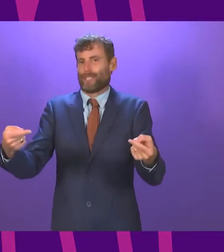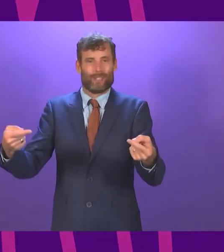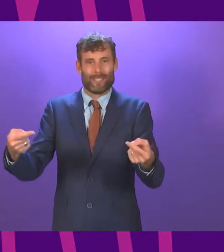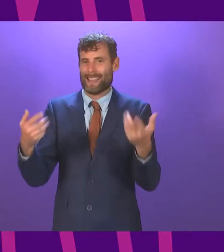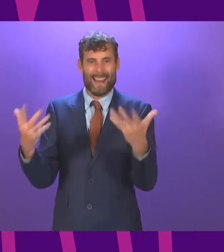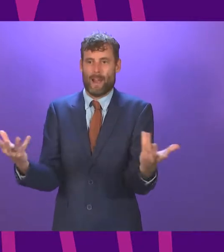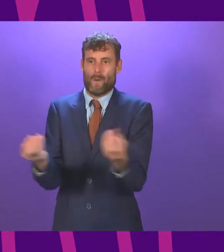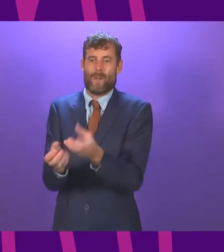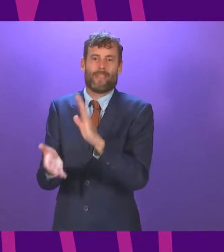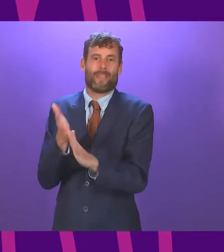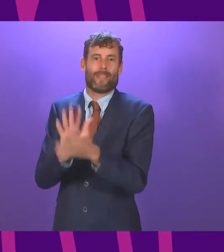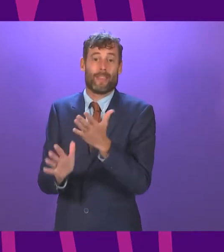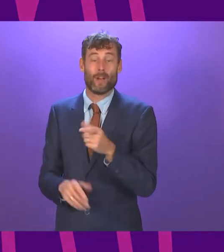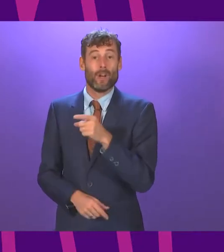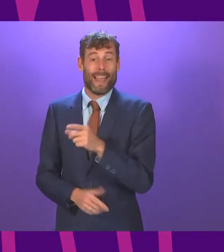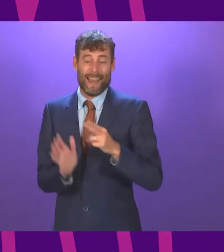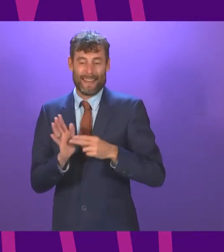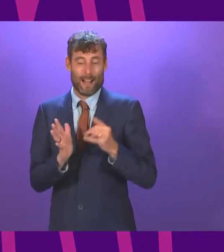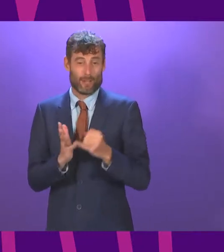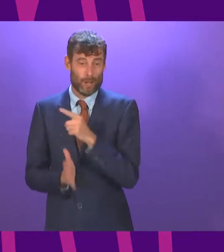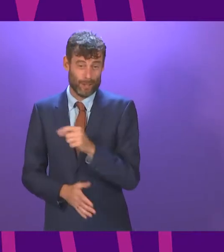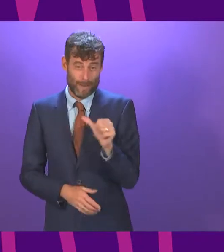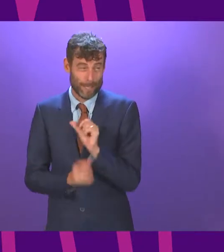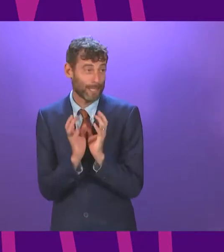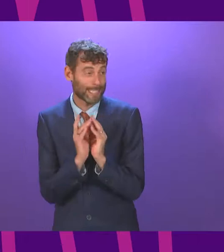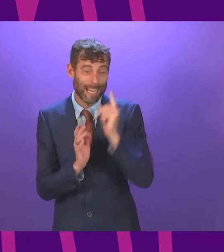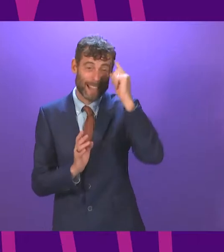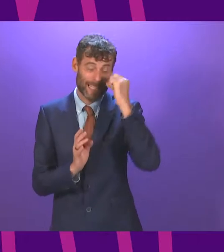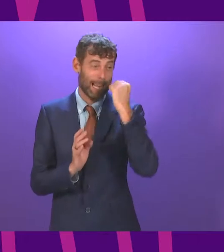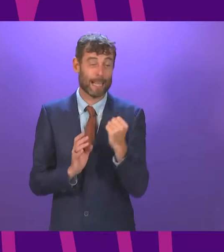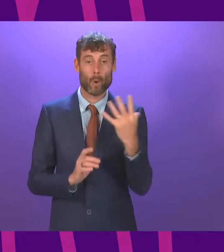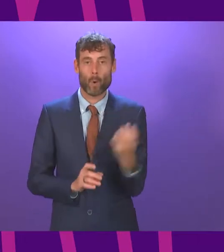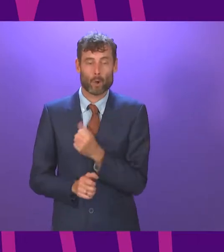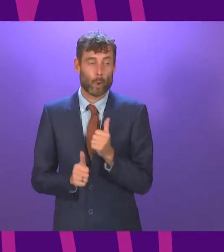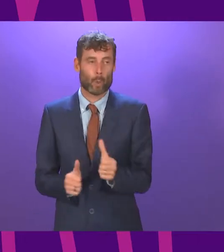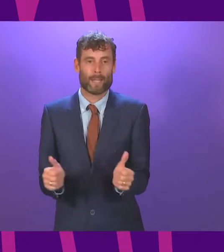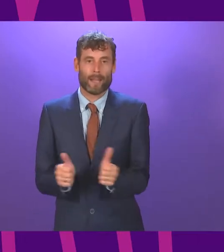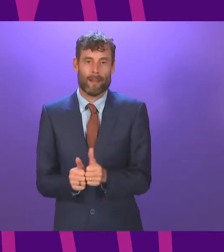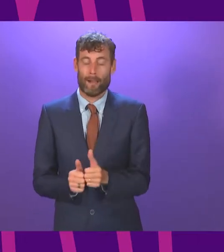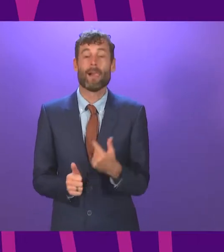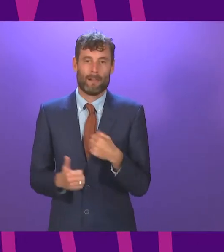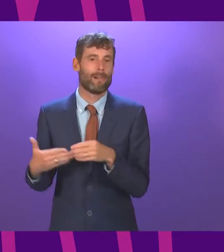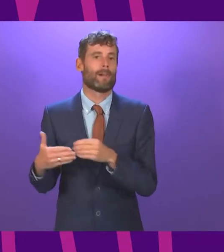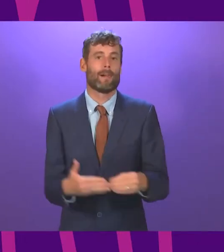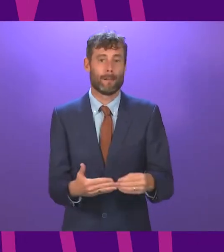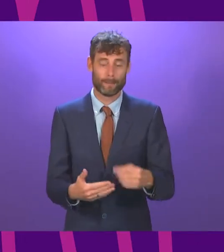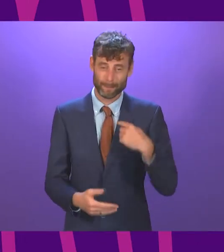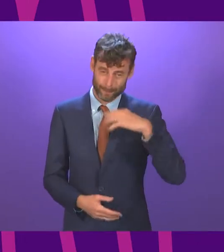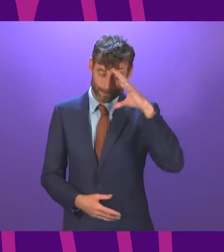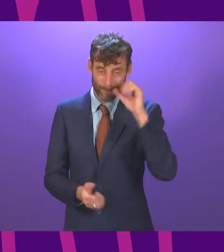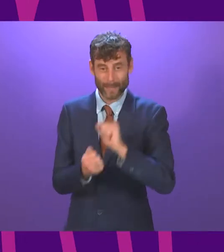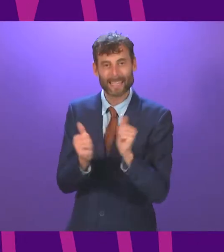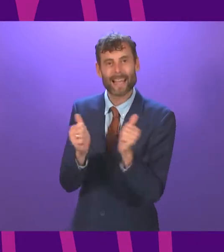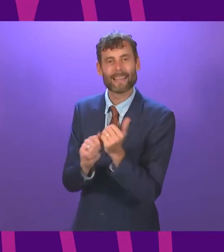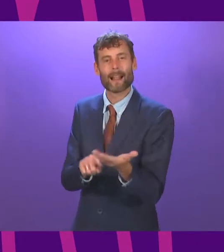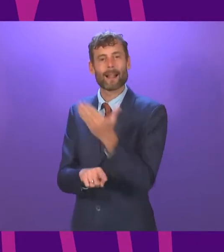hands at having got such a cheap deal. When I think of the Greens in Scotland, I remember the party of Robin Harper, a movement